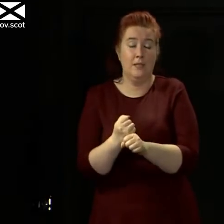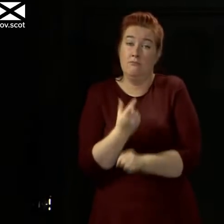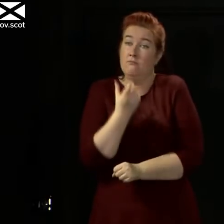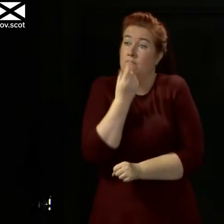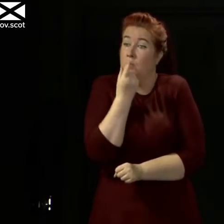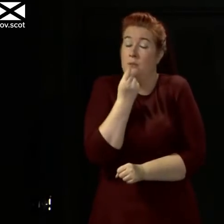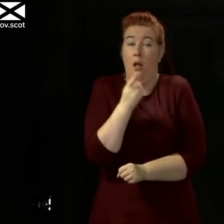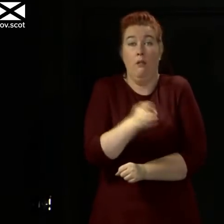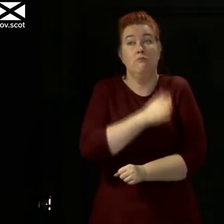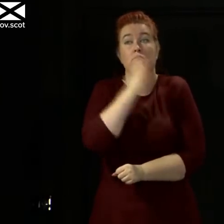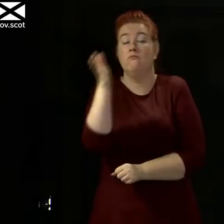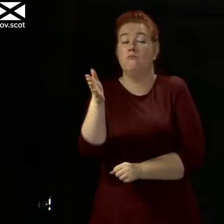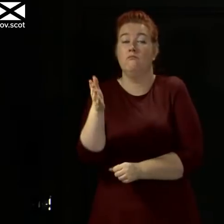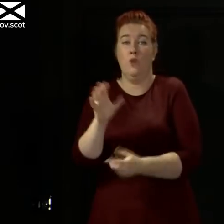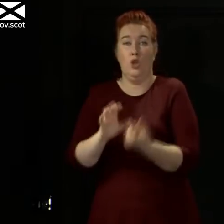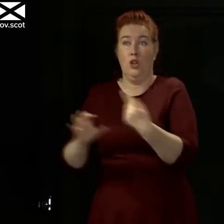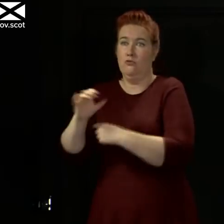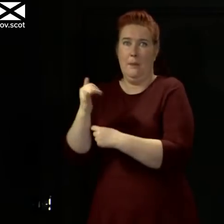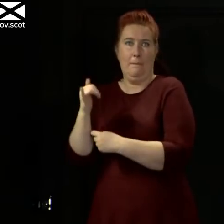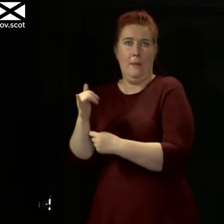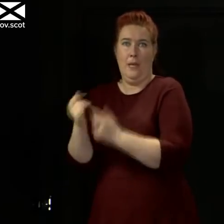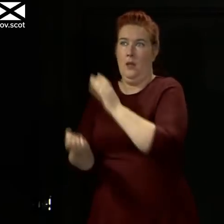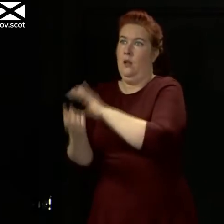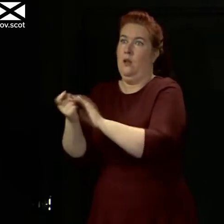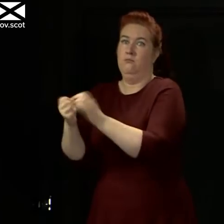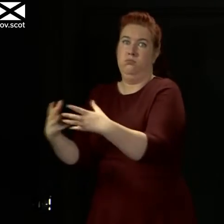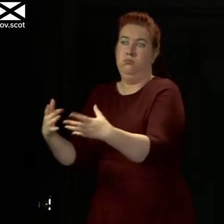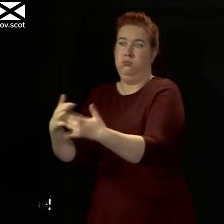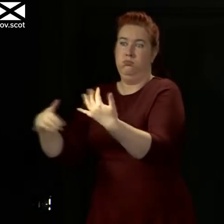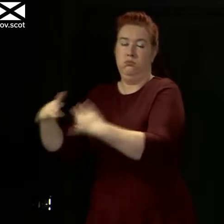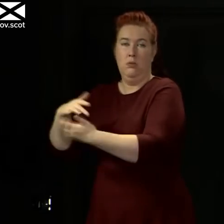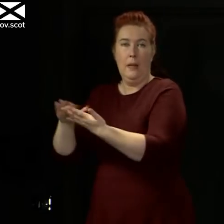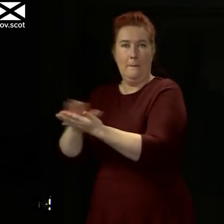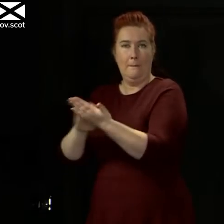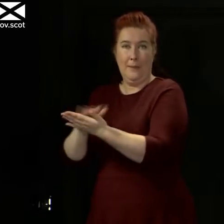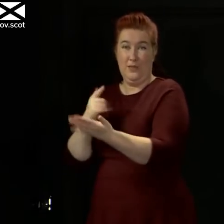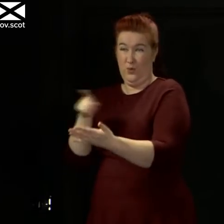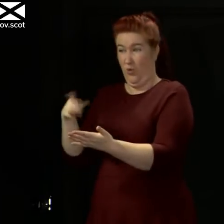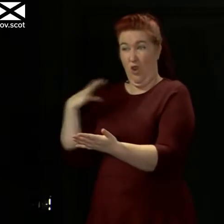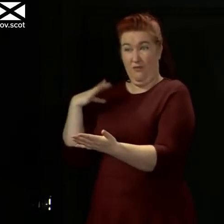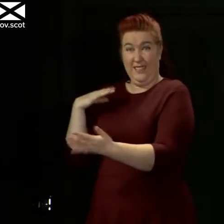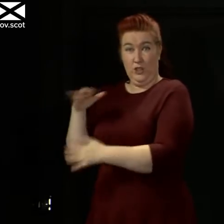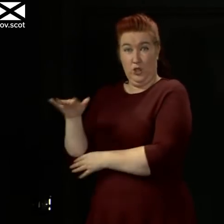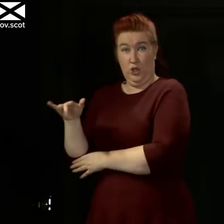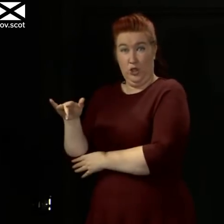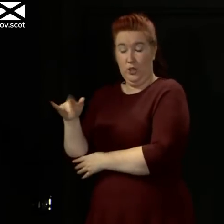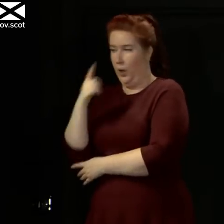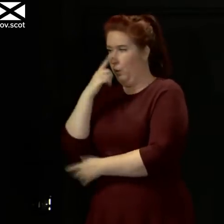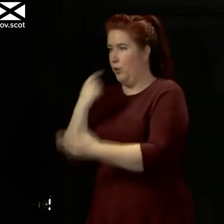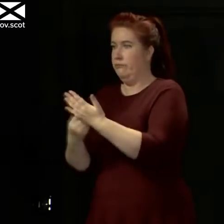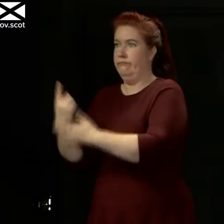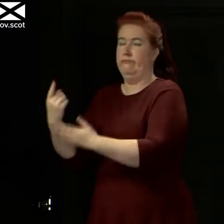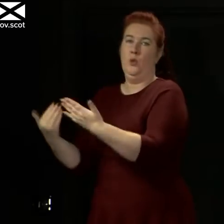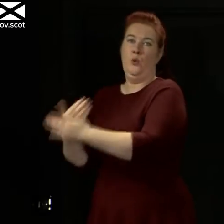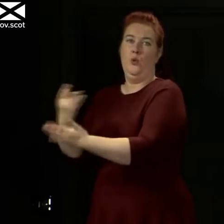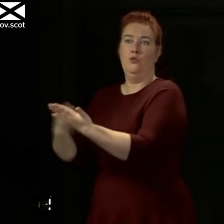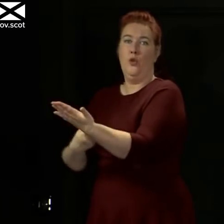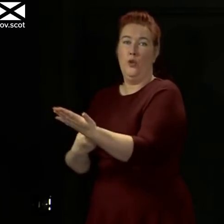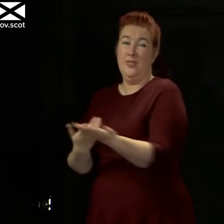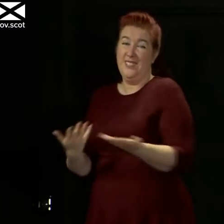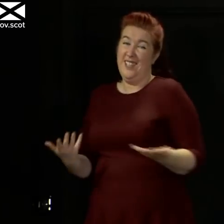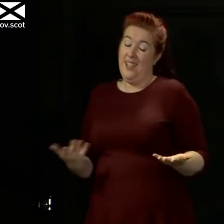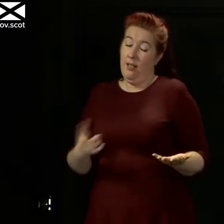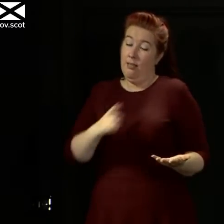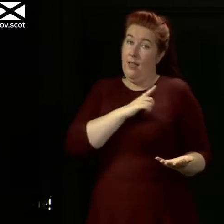country you go to, if they have an outbreak, won't impose some further measures while you're there. And that all leads me to the very reluctant